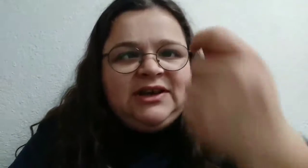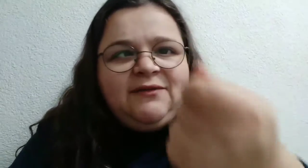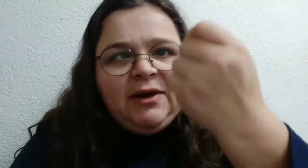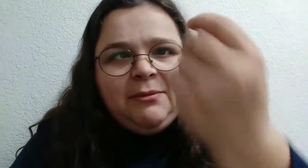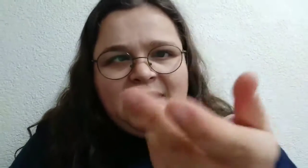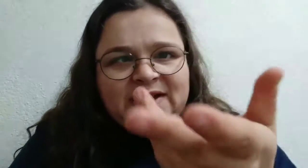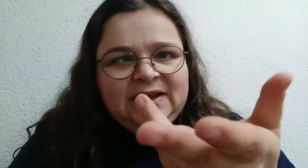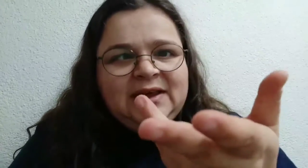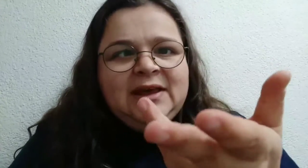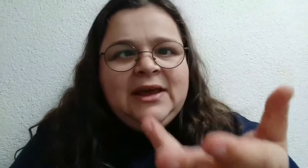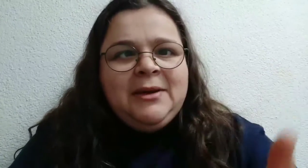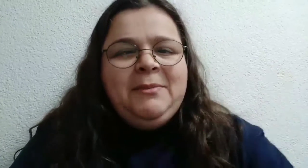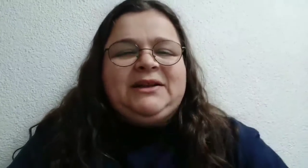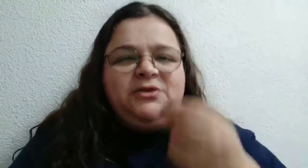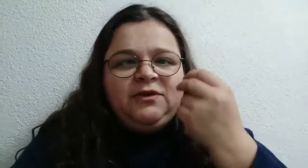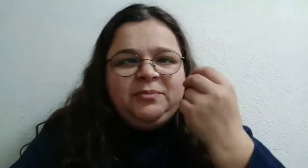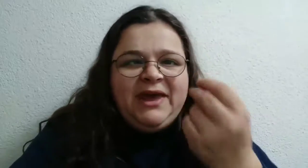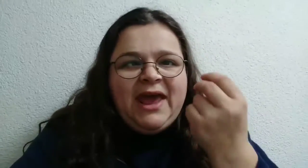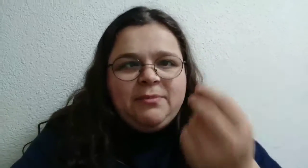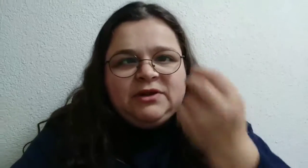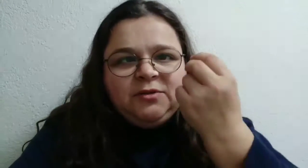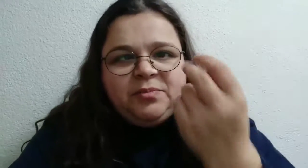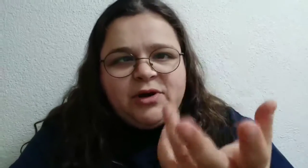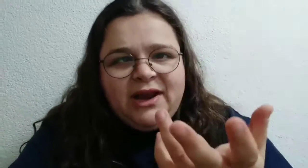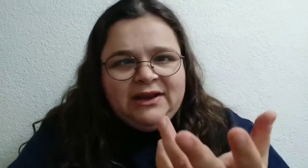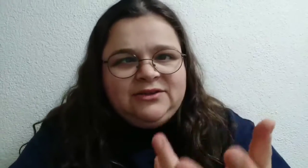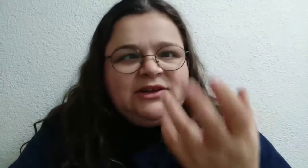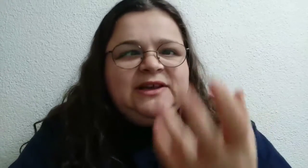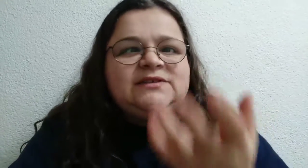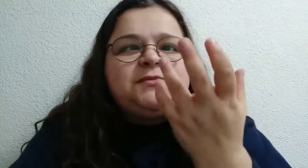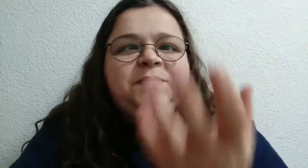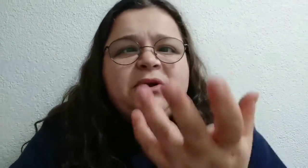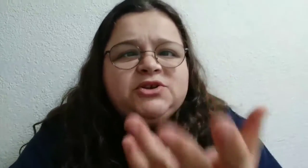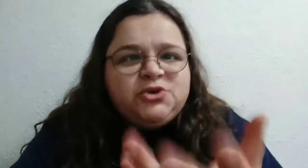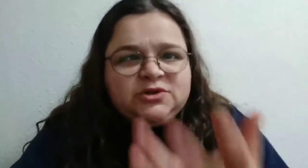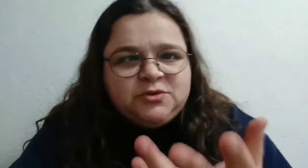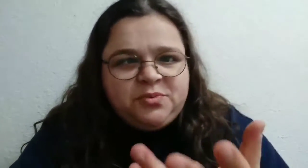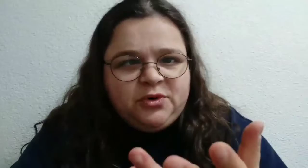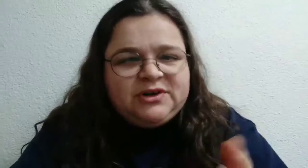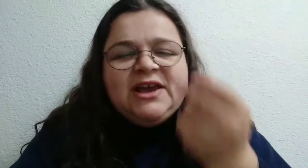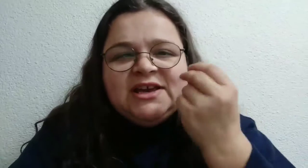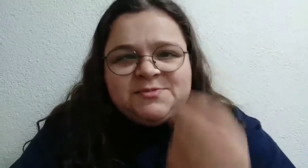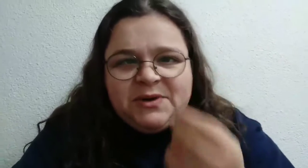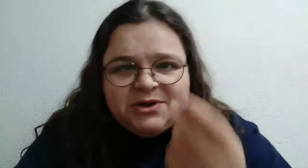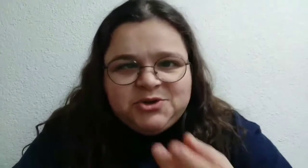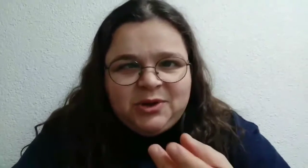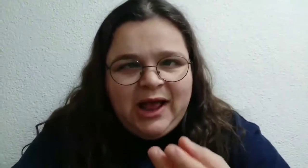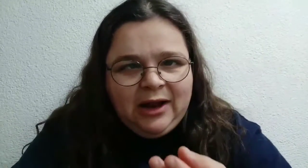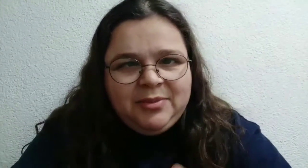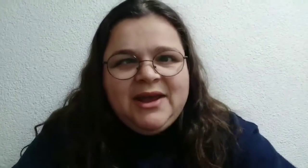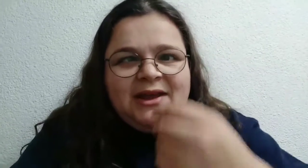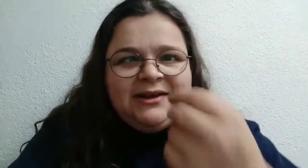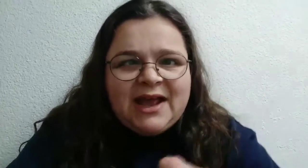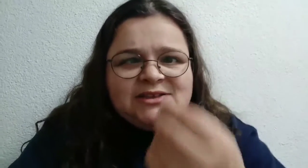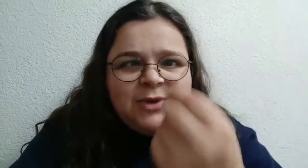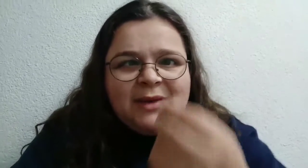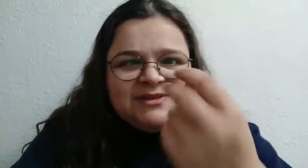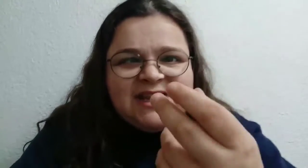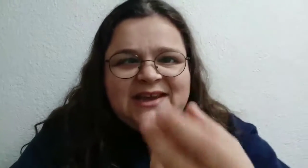to give money, but you will be able to pray, to give spiritual support, spiritual help. That's why I'm